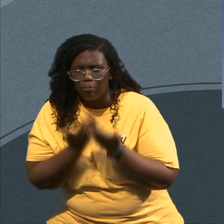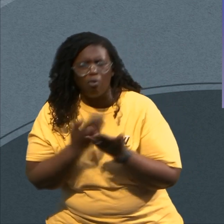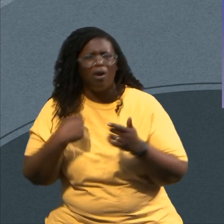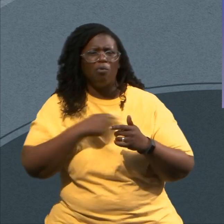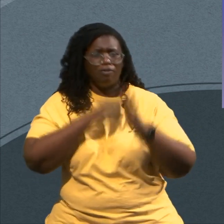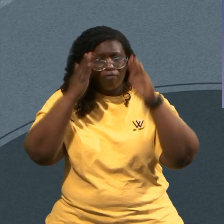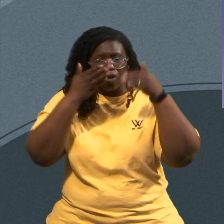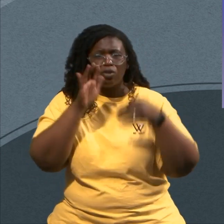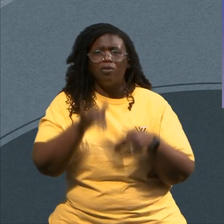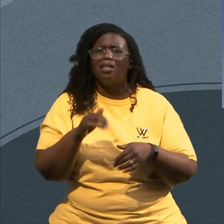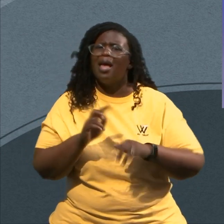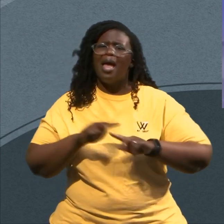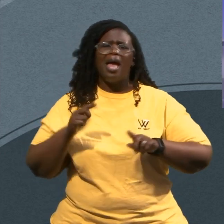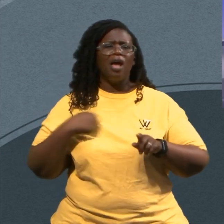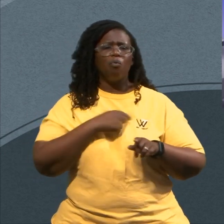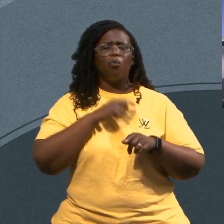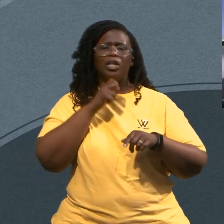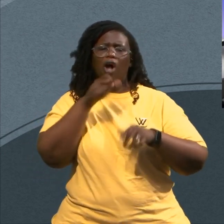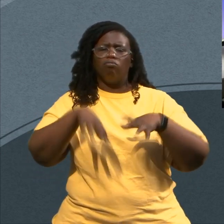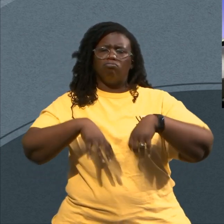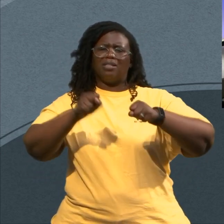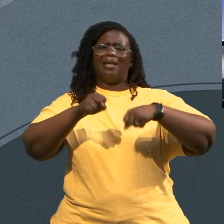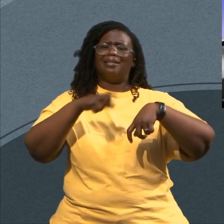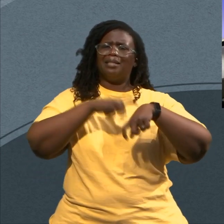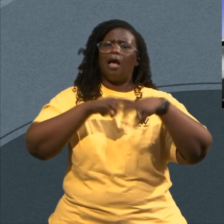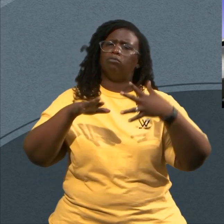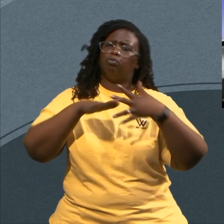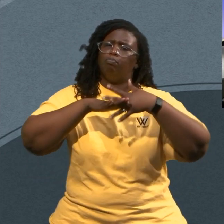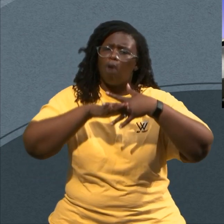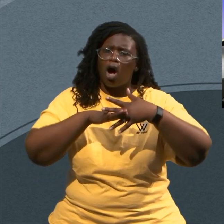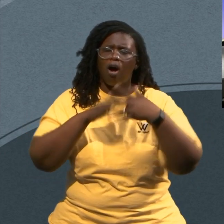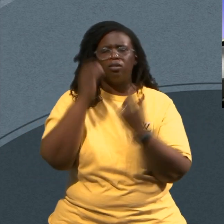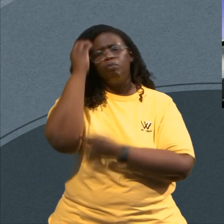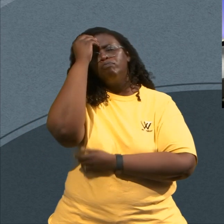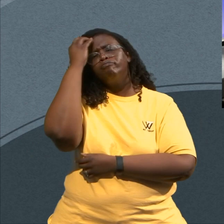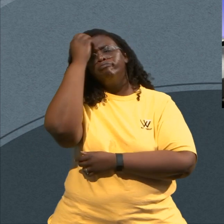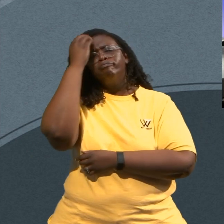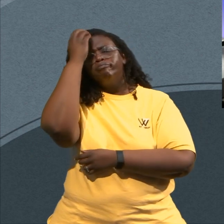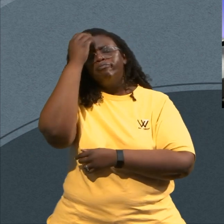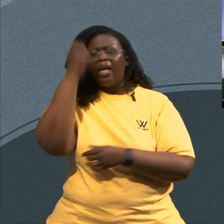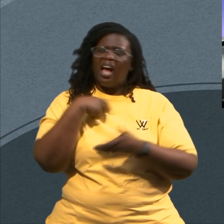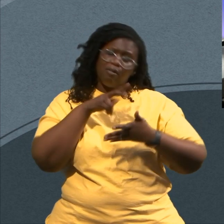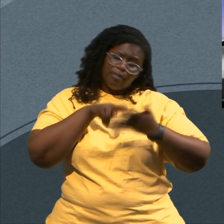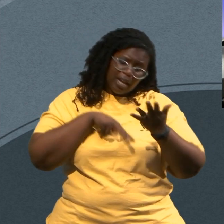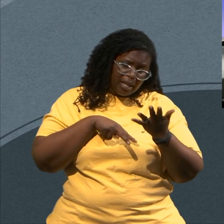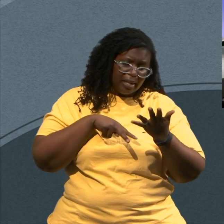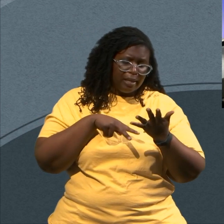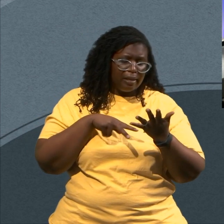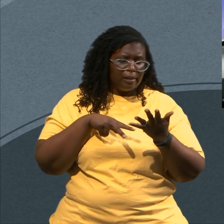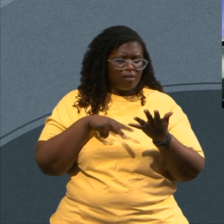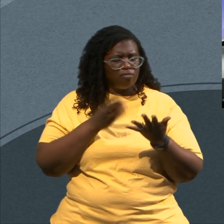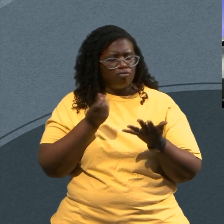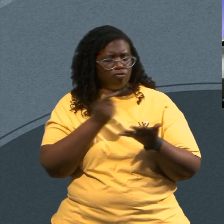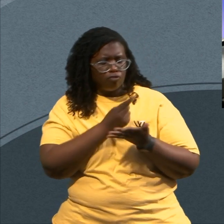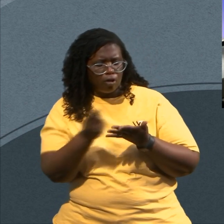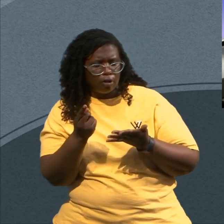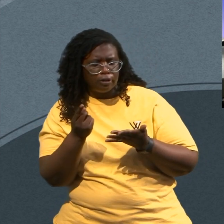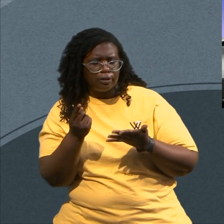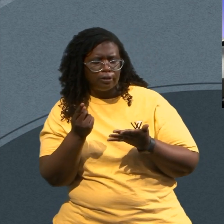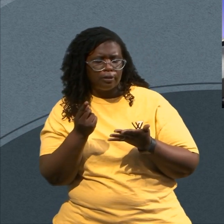segla It is devoid Of me just taking a break Before I continue And we don't quite know We don't quite